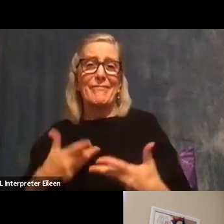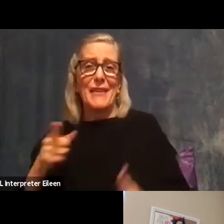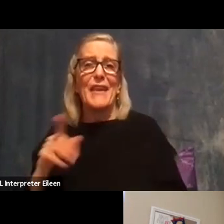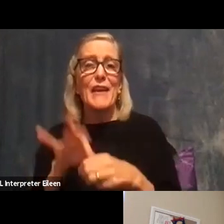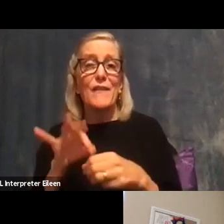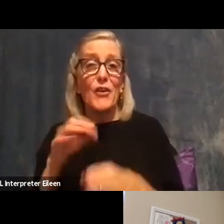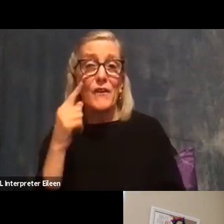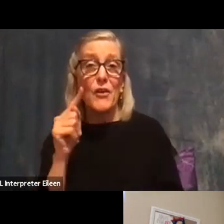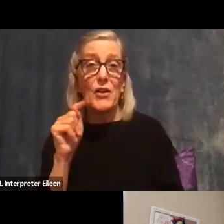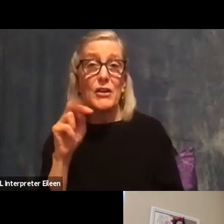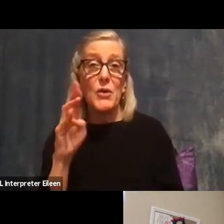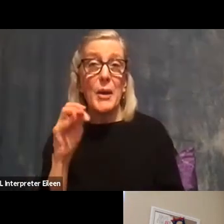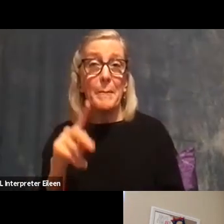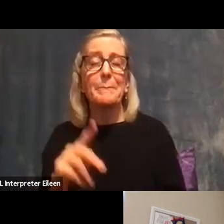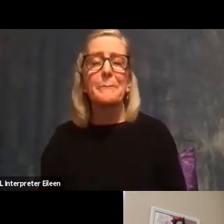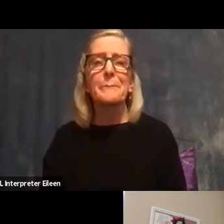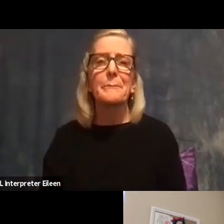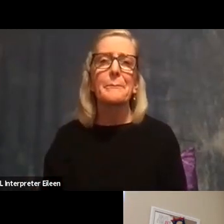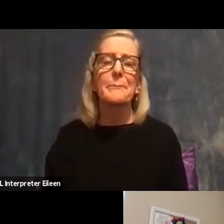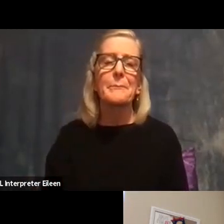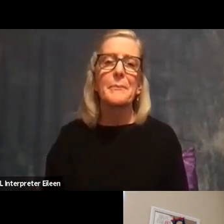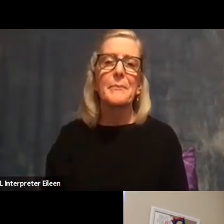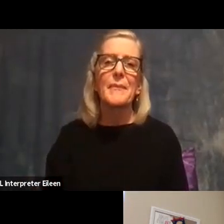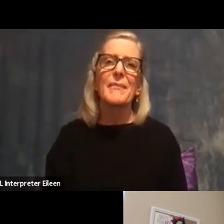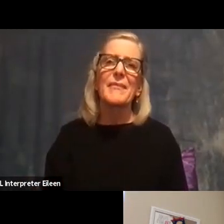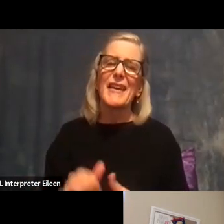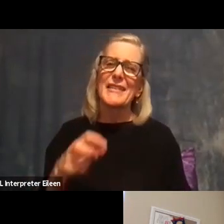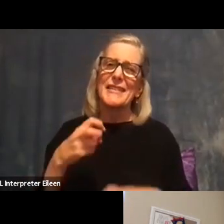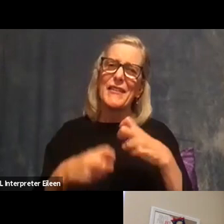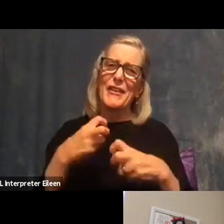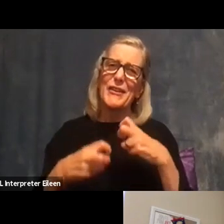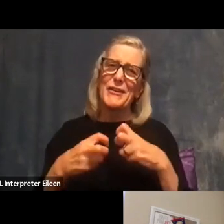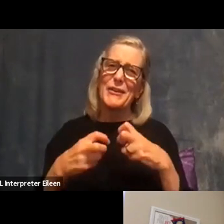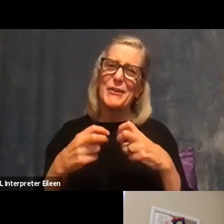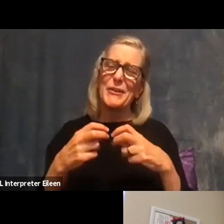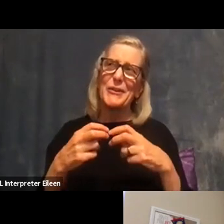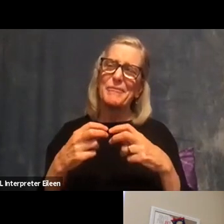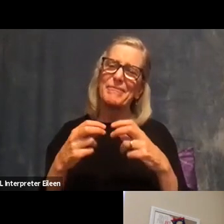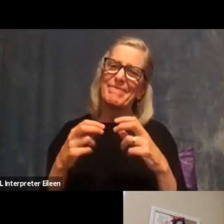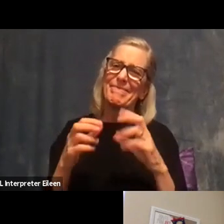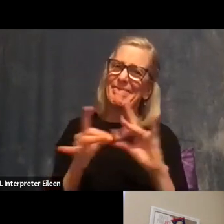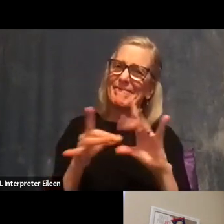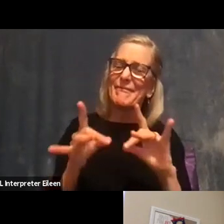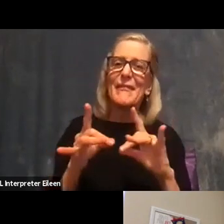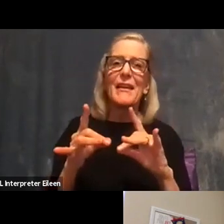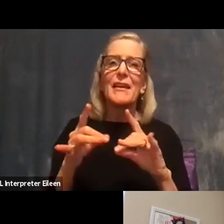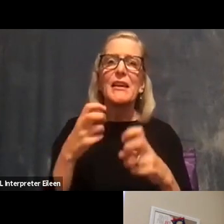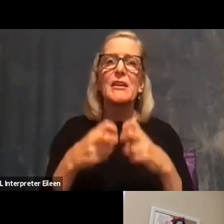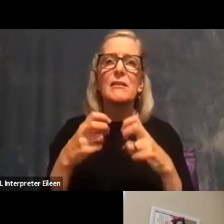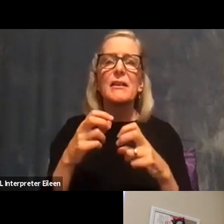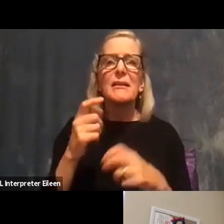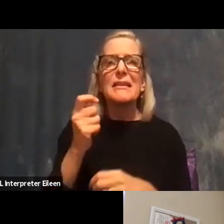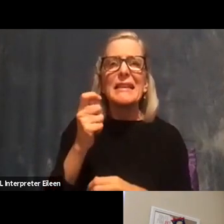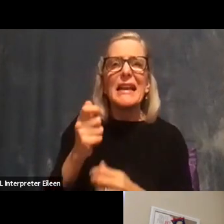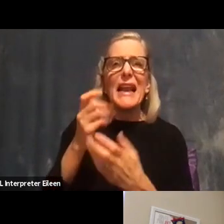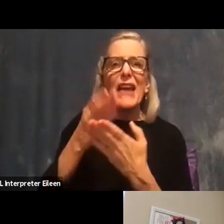think that it's really hard to say because there's little evidence on whether there has been those or whether there were those